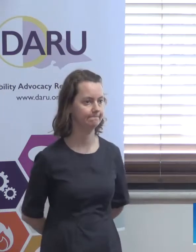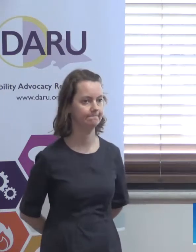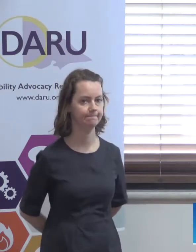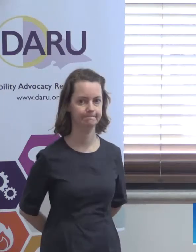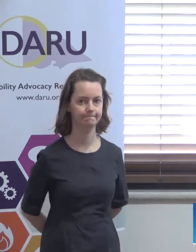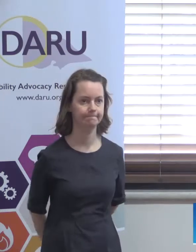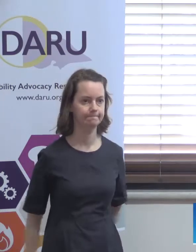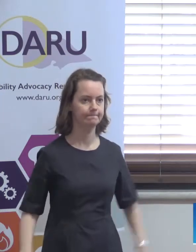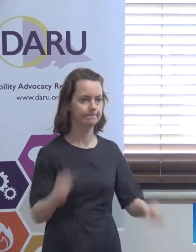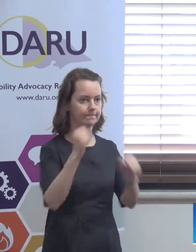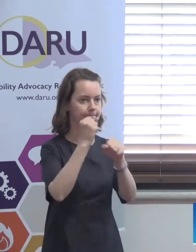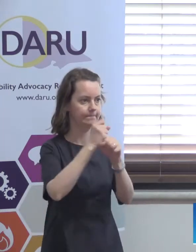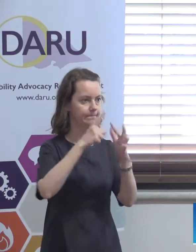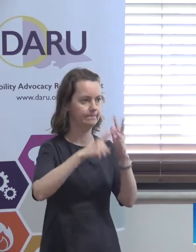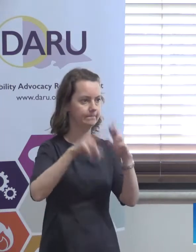Jeff?